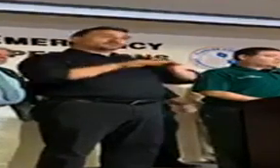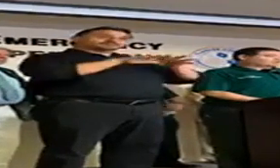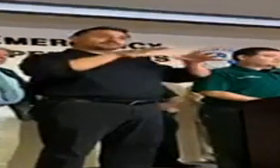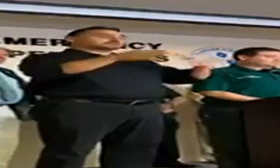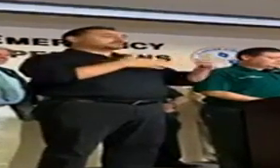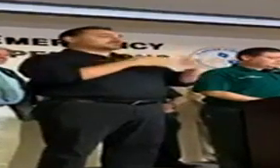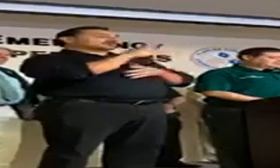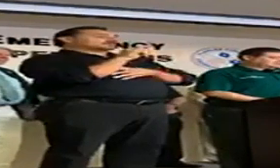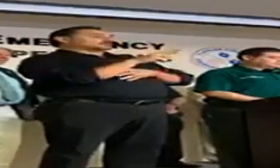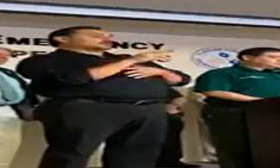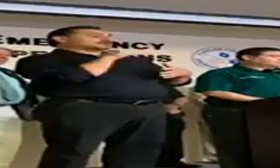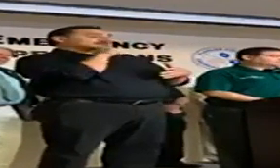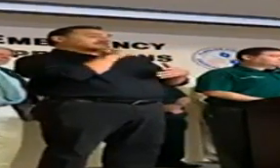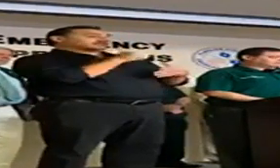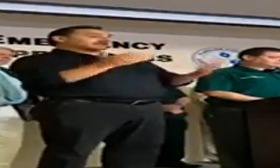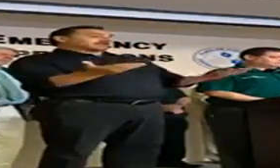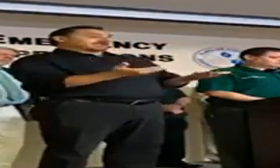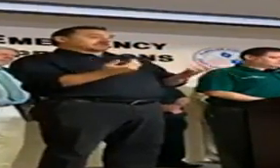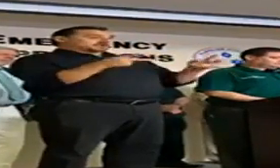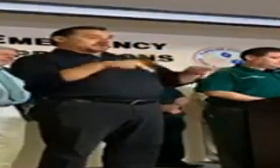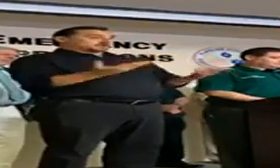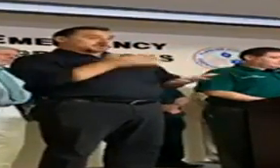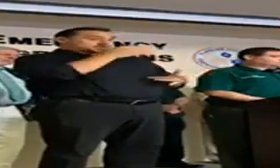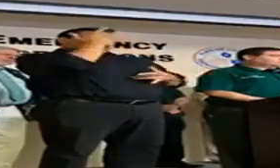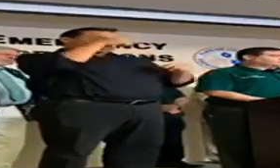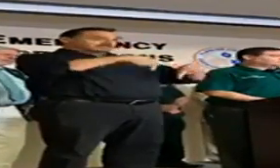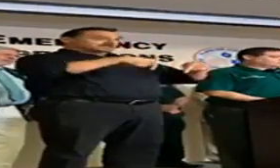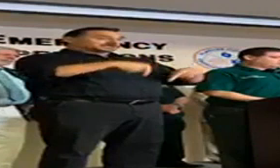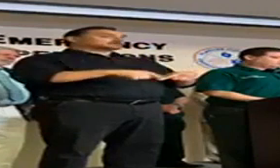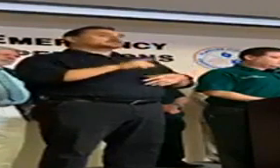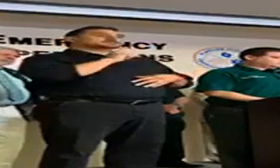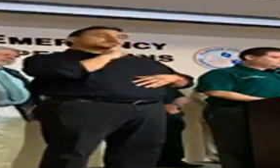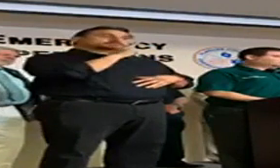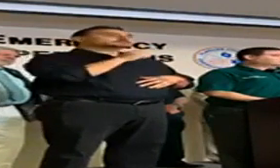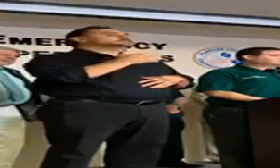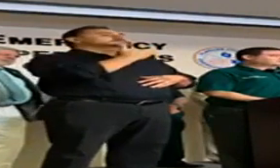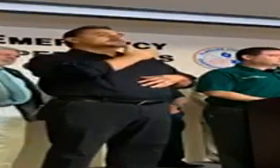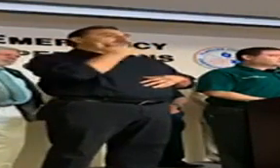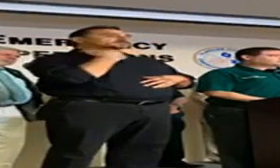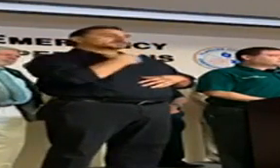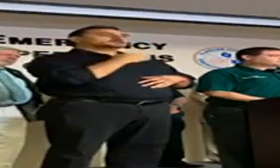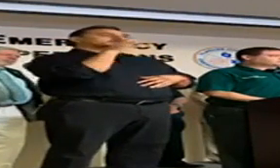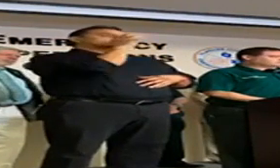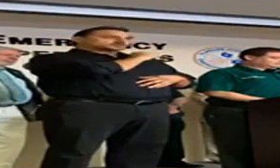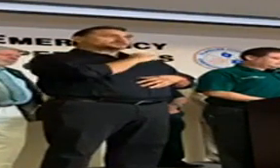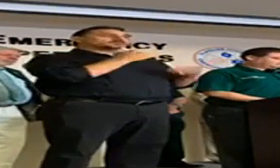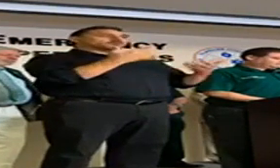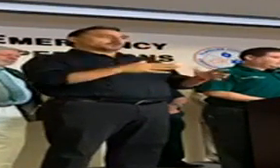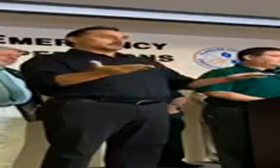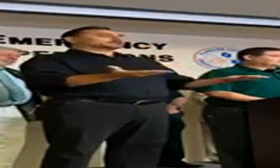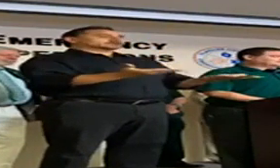Flagler County has an official case as reported by the Florida Health Department, it is prudent that we all assume that it is already within our community.